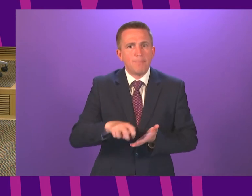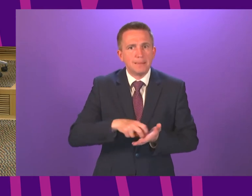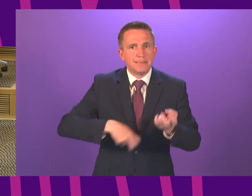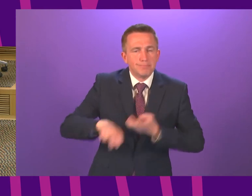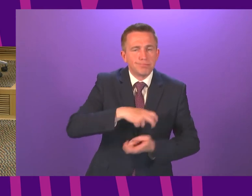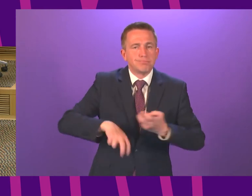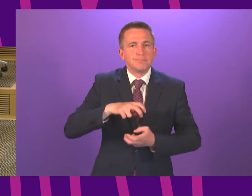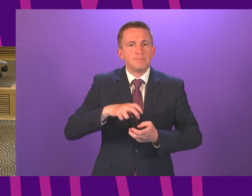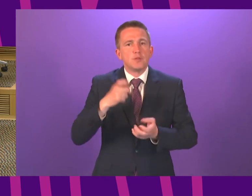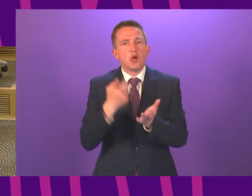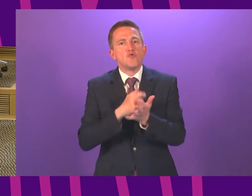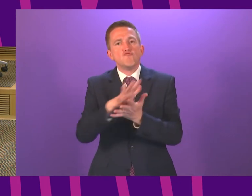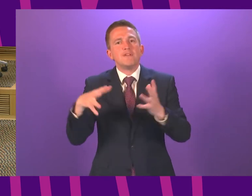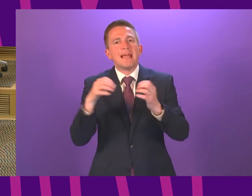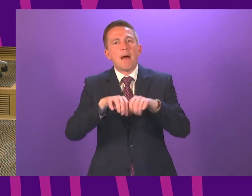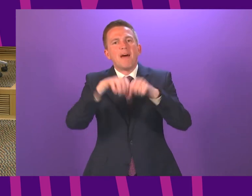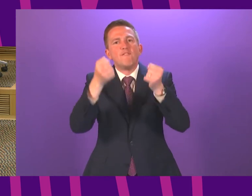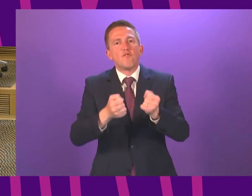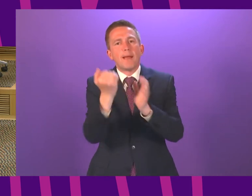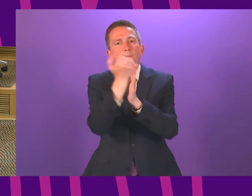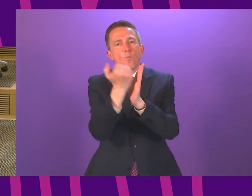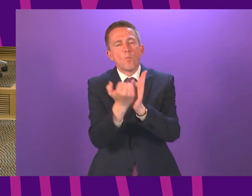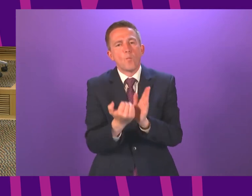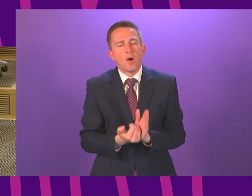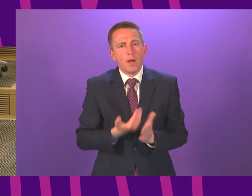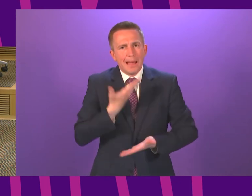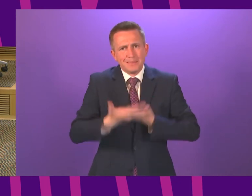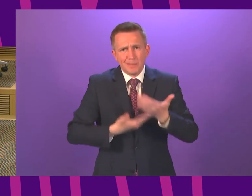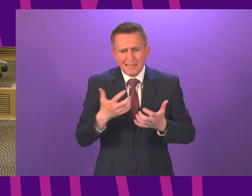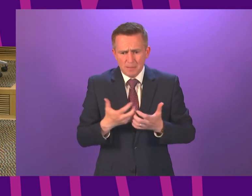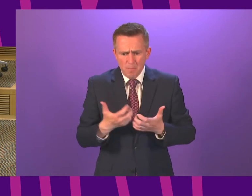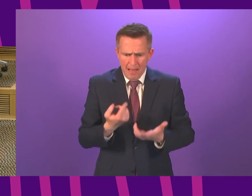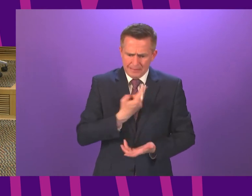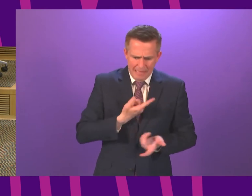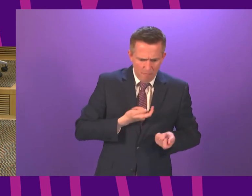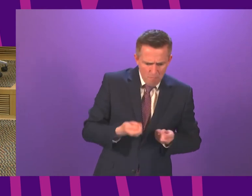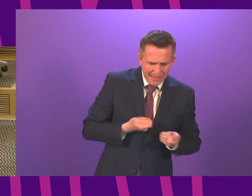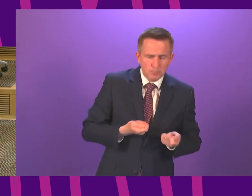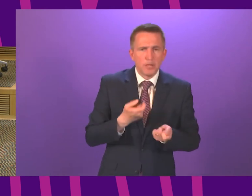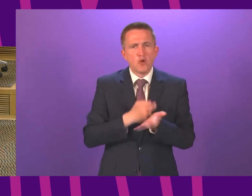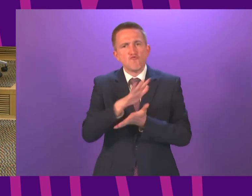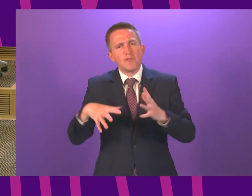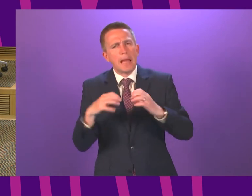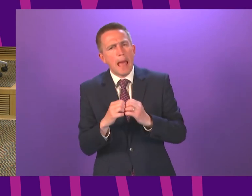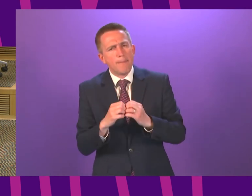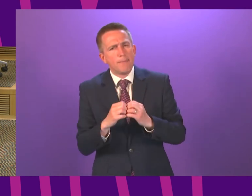rehabilitation framework highlights the importance of access to rehabilitation and self-management for everyone and that includes access to specific